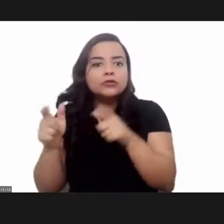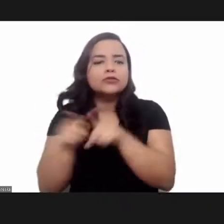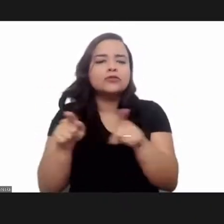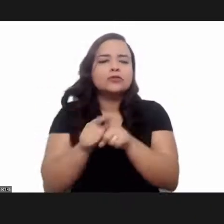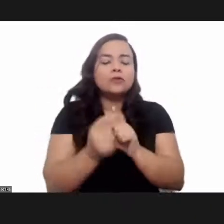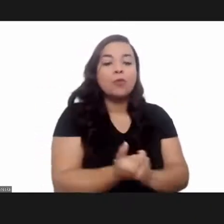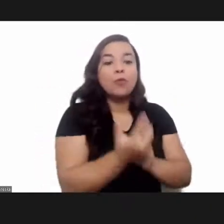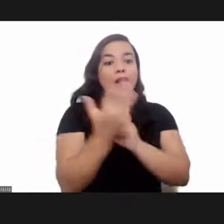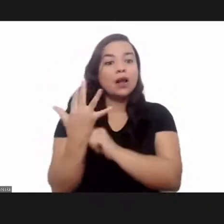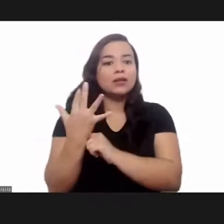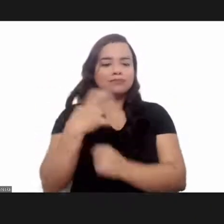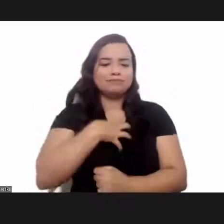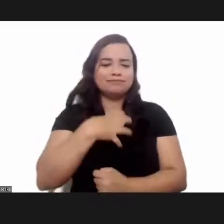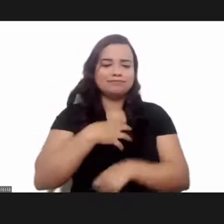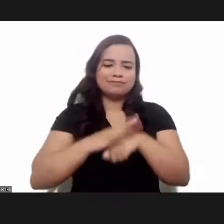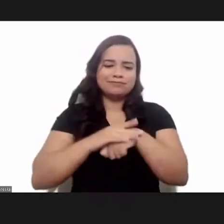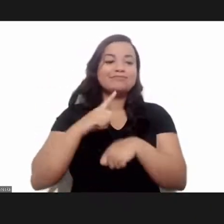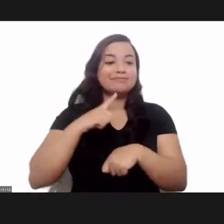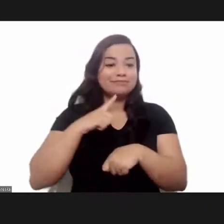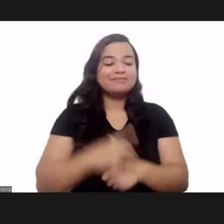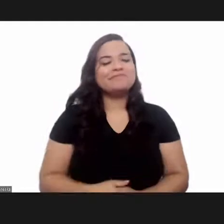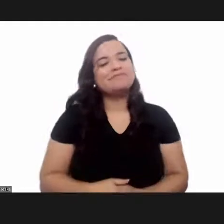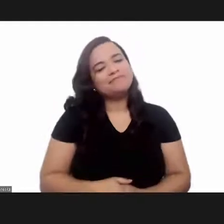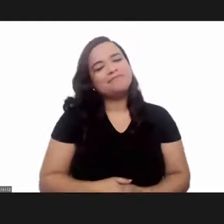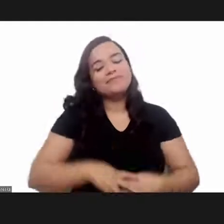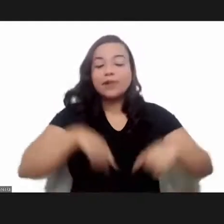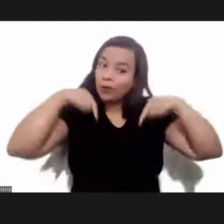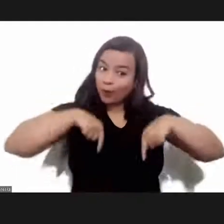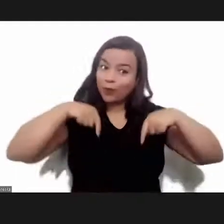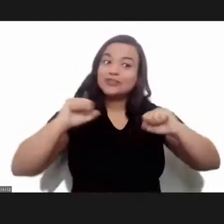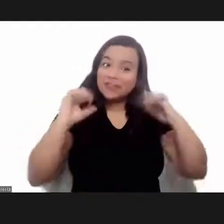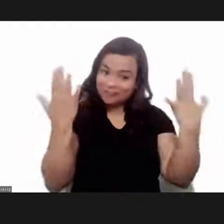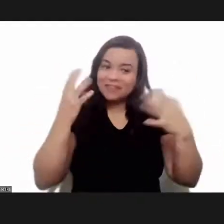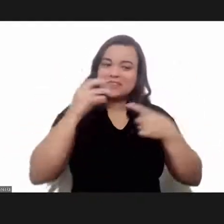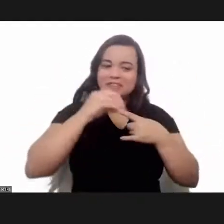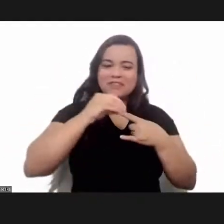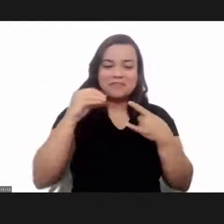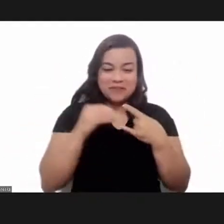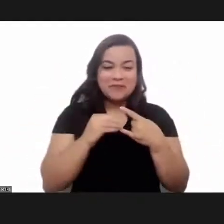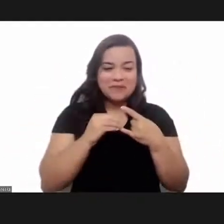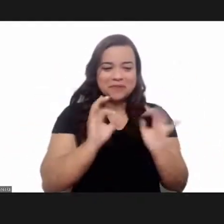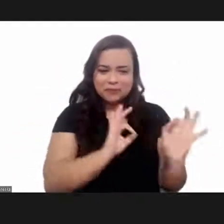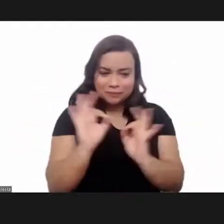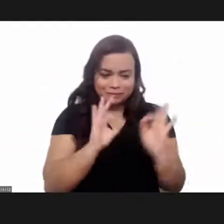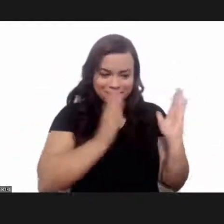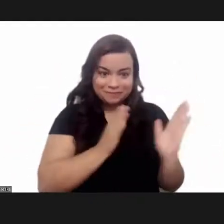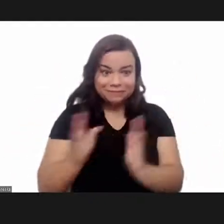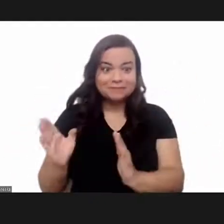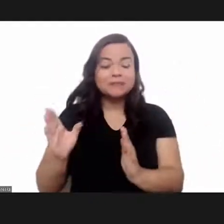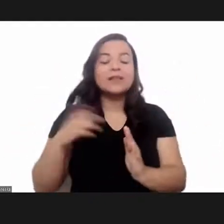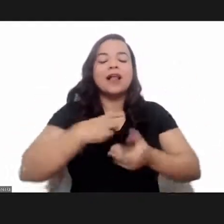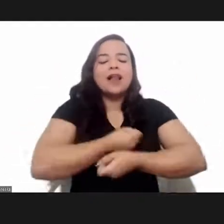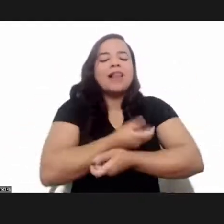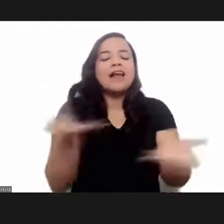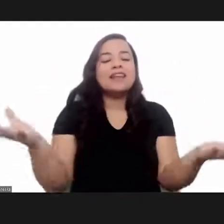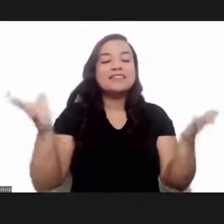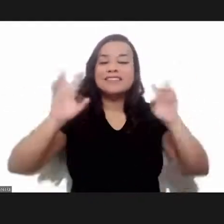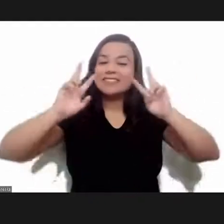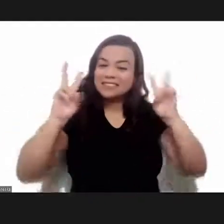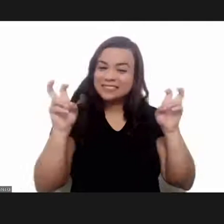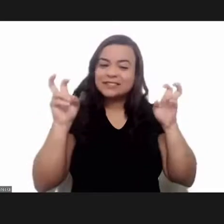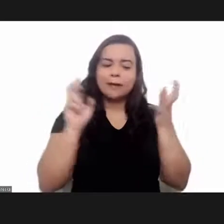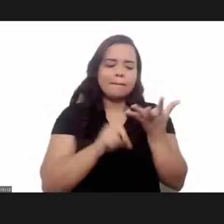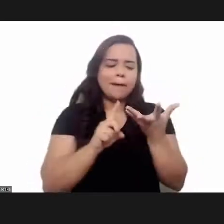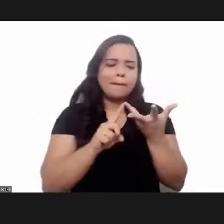have the infection with Chagas Disease. Today's event was organized by the Osvaldo Cruz Foundation is celebrating the thematic